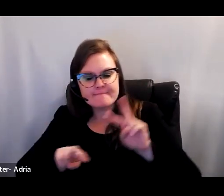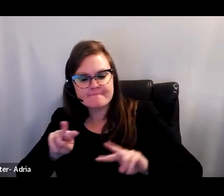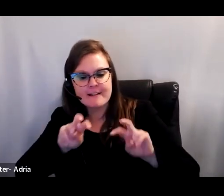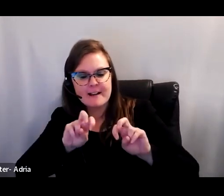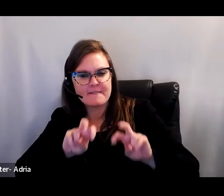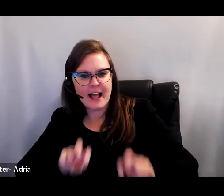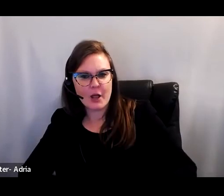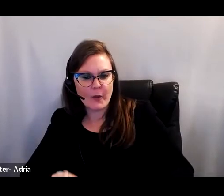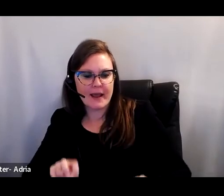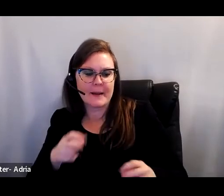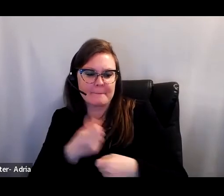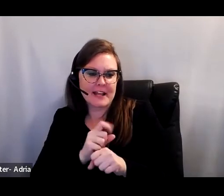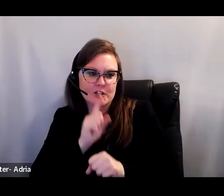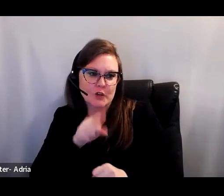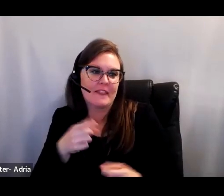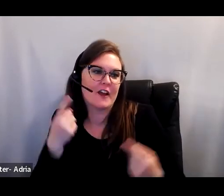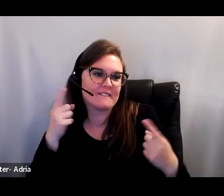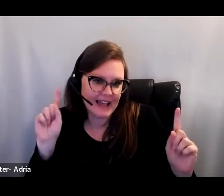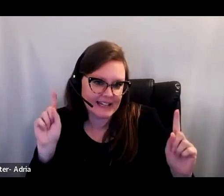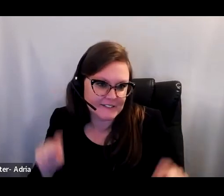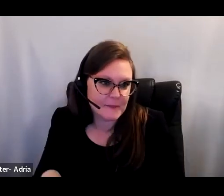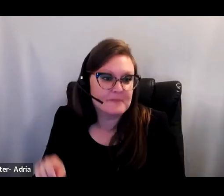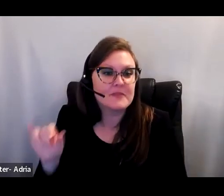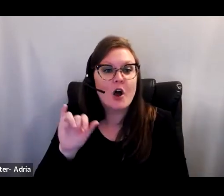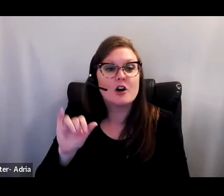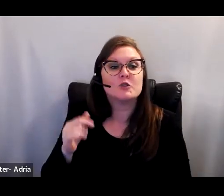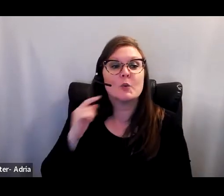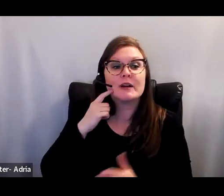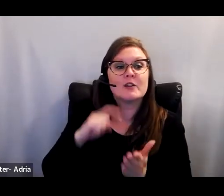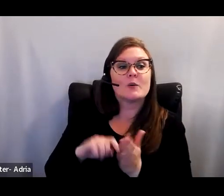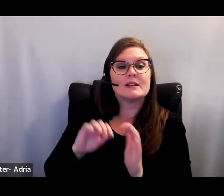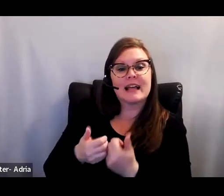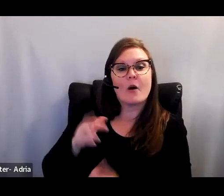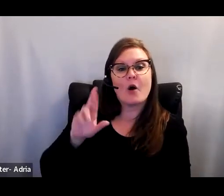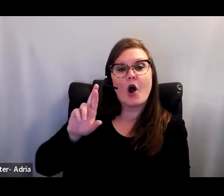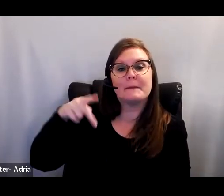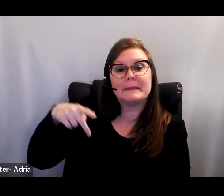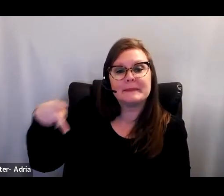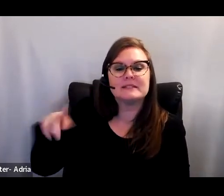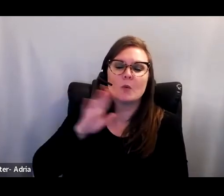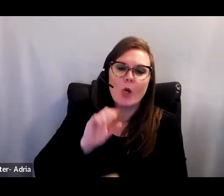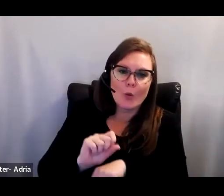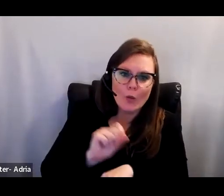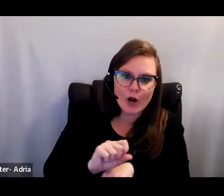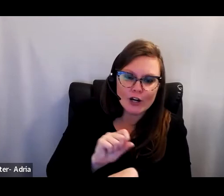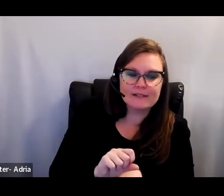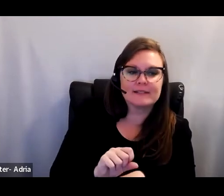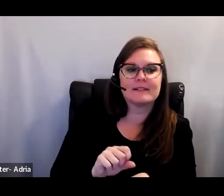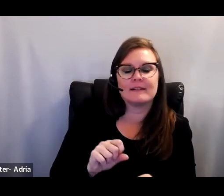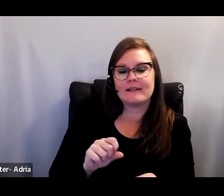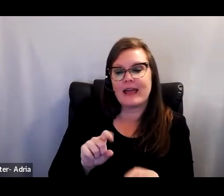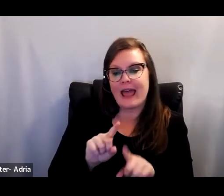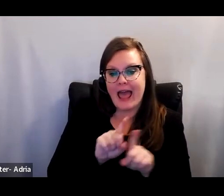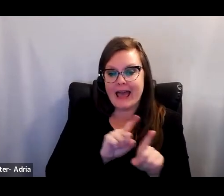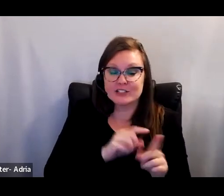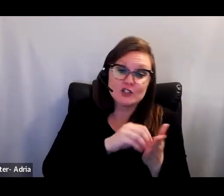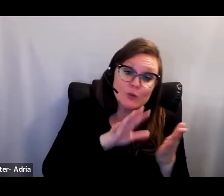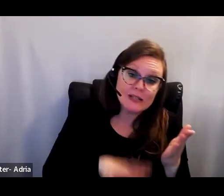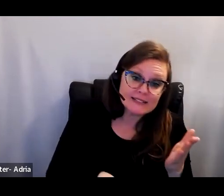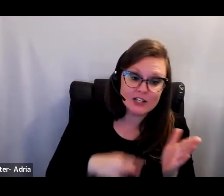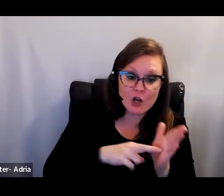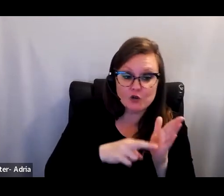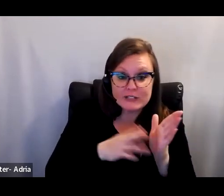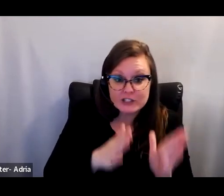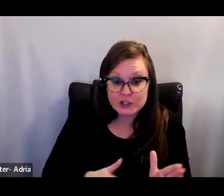We are also increasingly learning about how RPPs operate on the ground as researchers, practitioners, students, and community